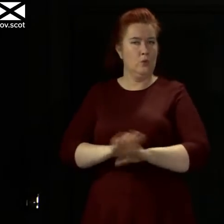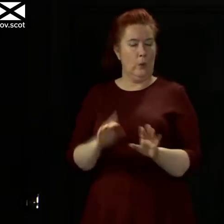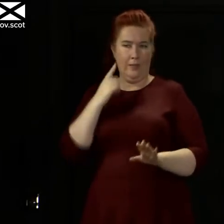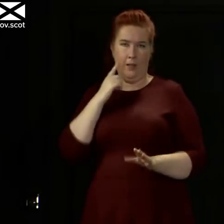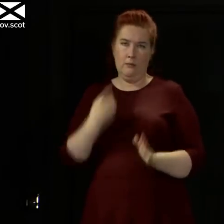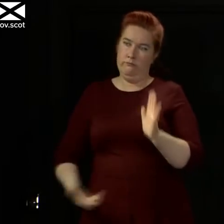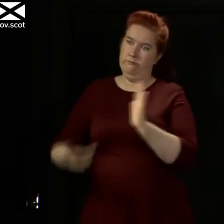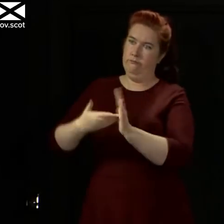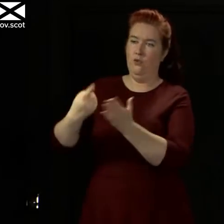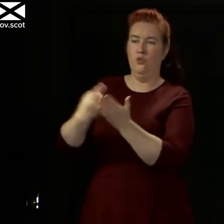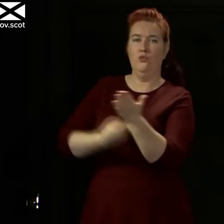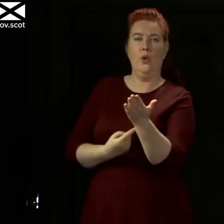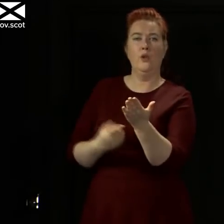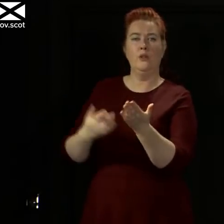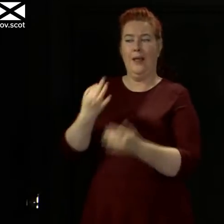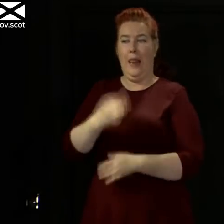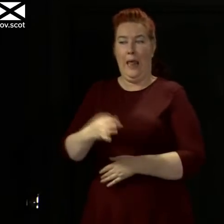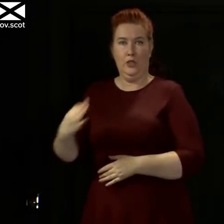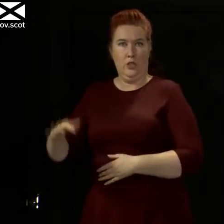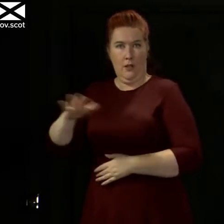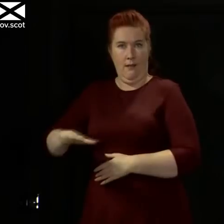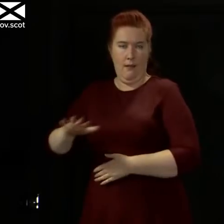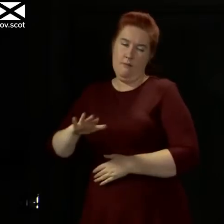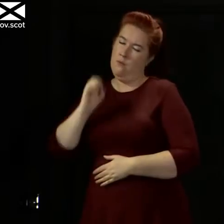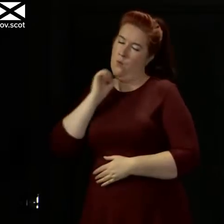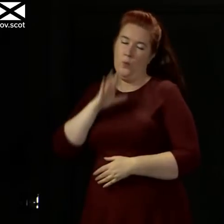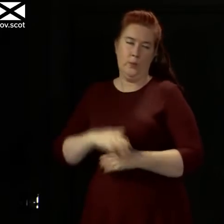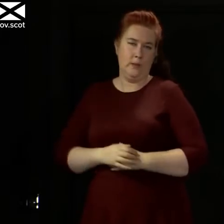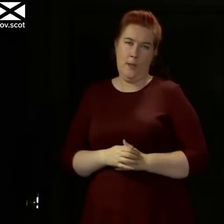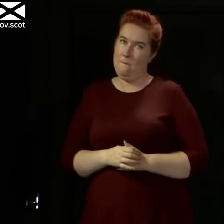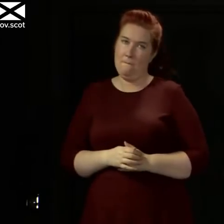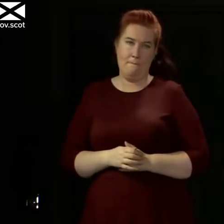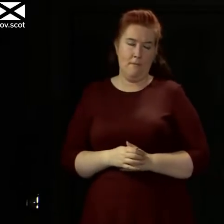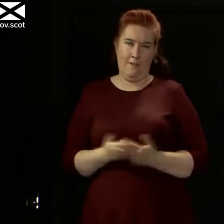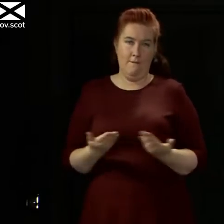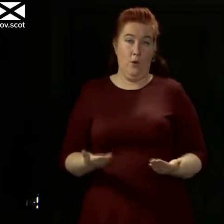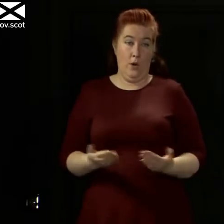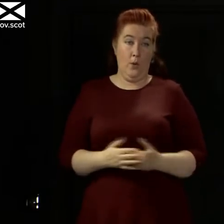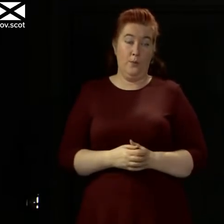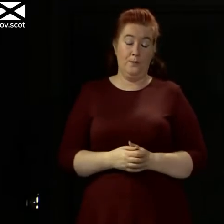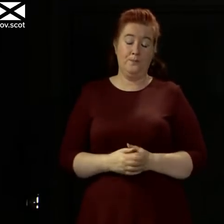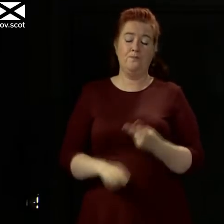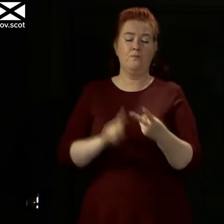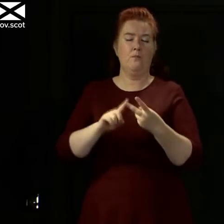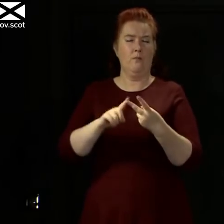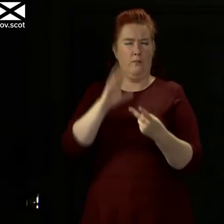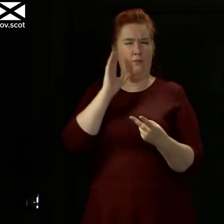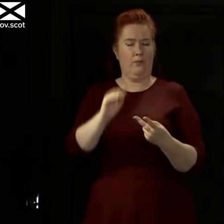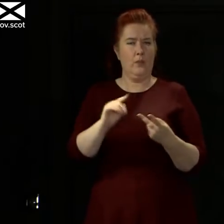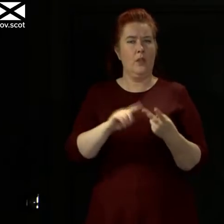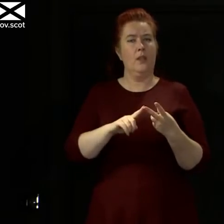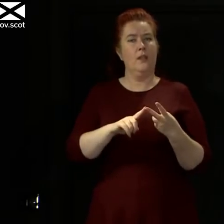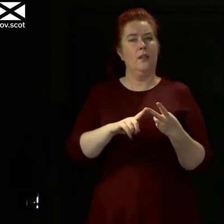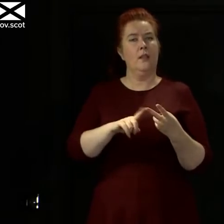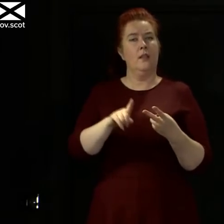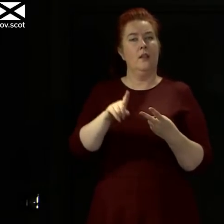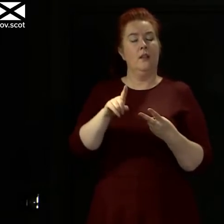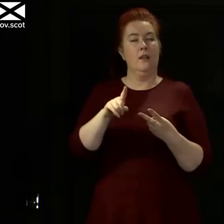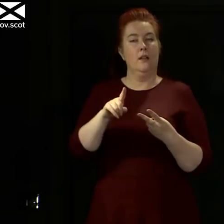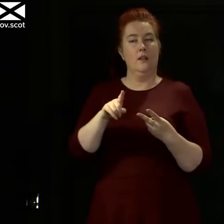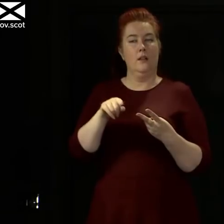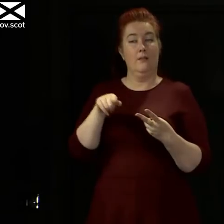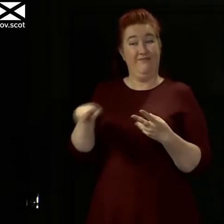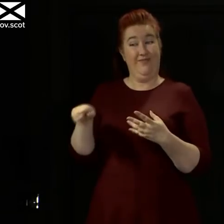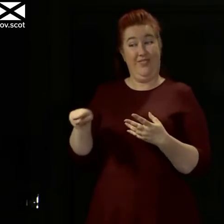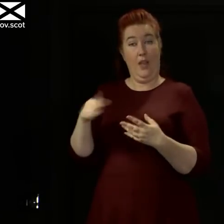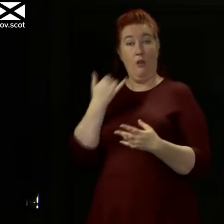other restrictions on Lanarkshire that we wouldn't be imposing in other parts of the country. The other point to make about the nature of